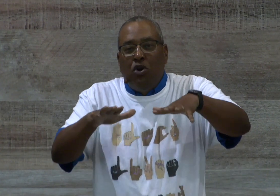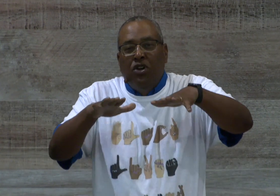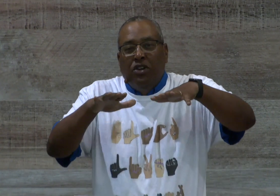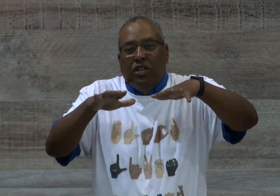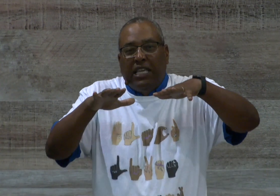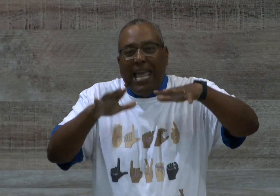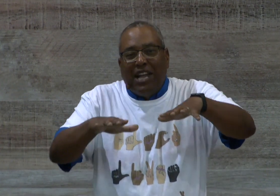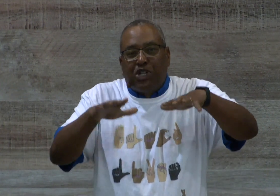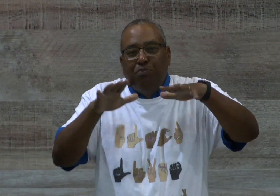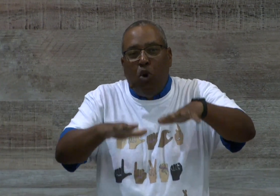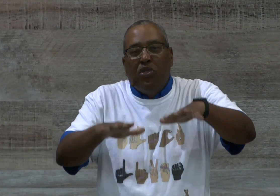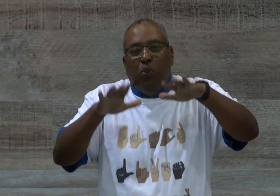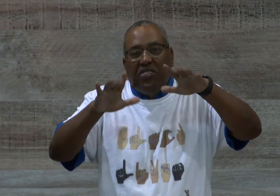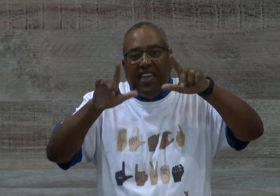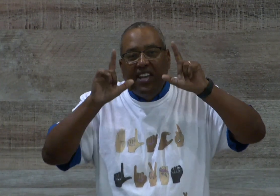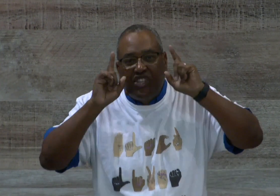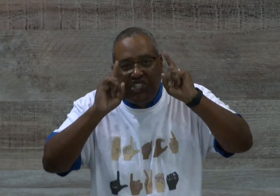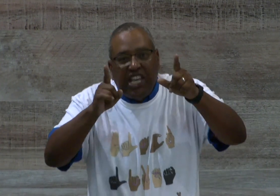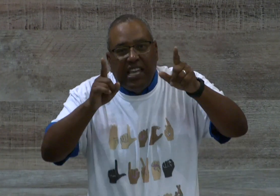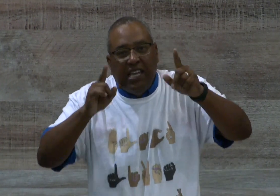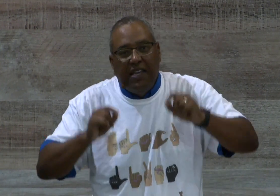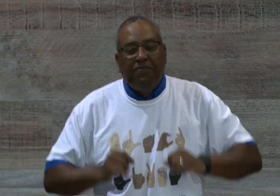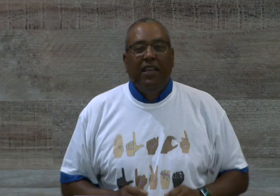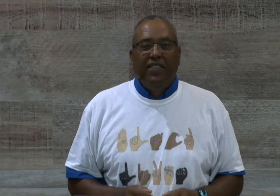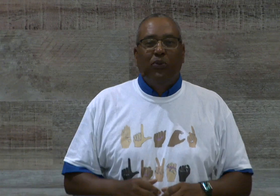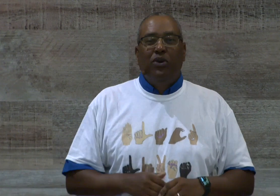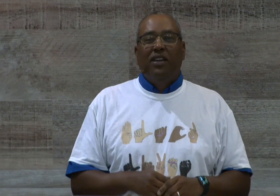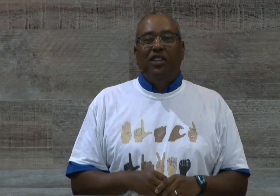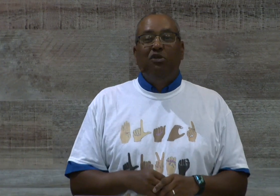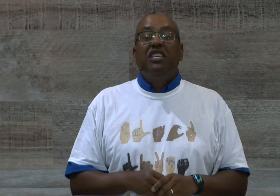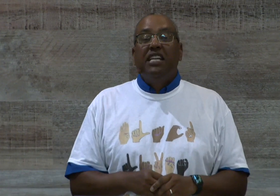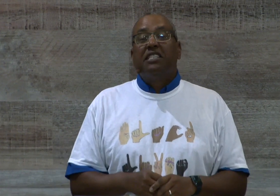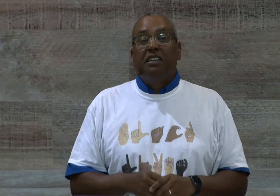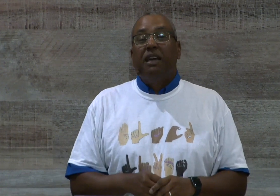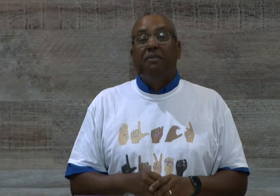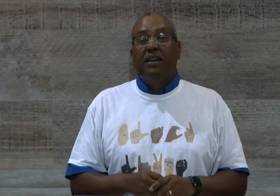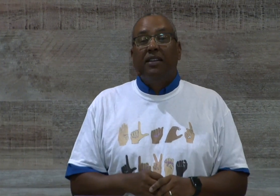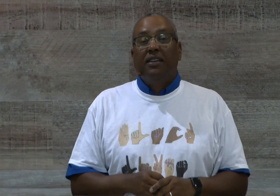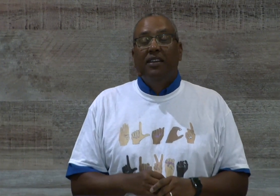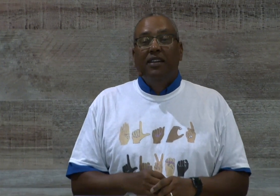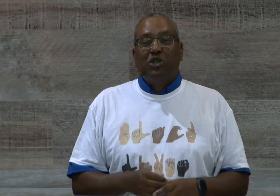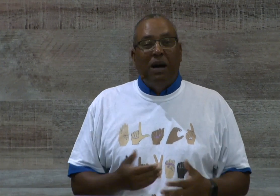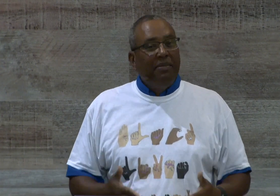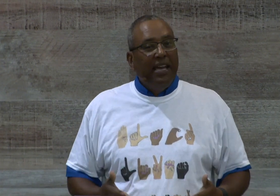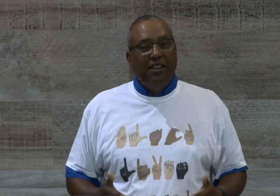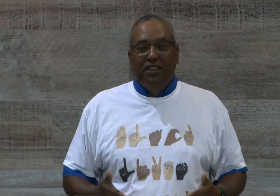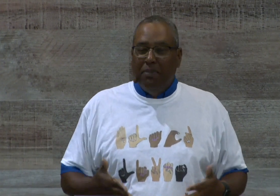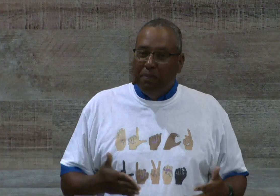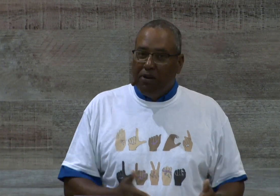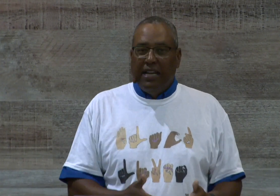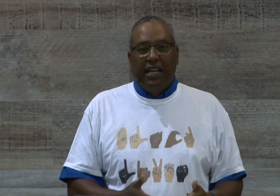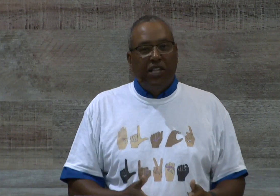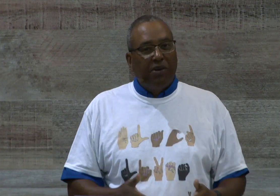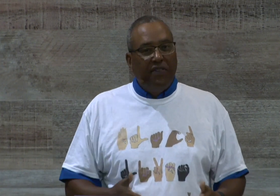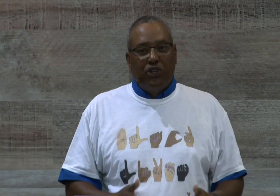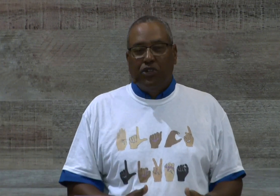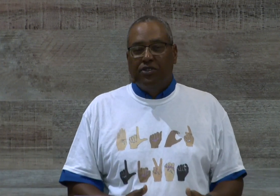catch more of what they see than what you teach them. Amen? So, mom and dad, you need to be praying together, praying for your children,